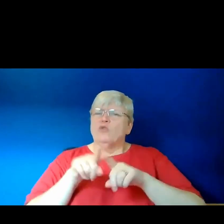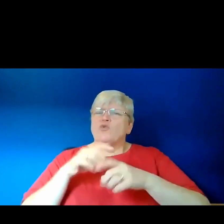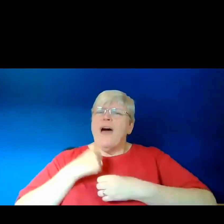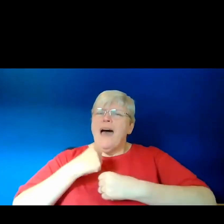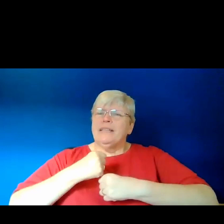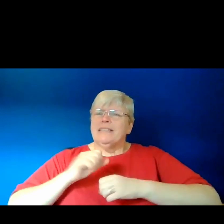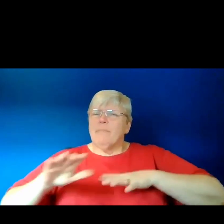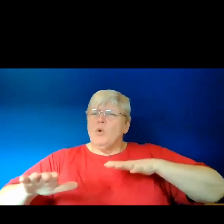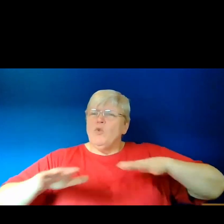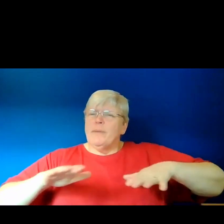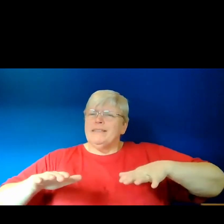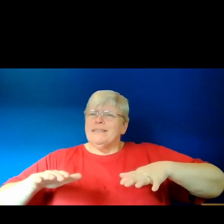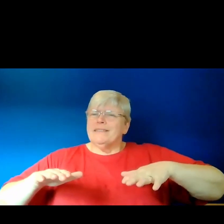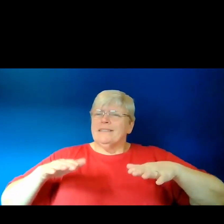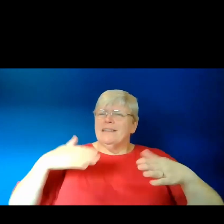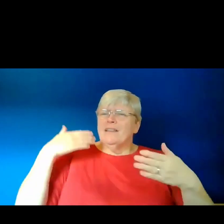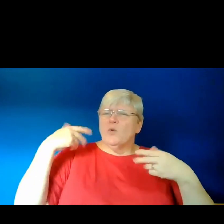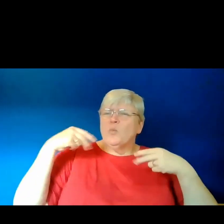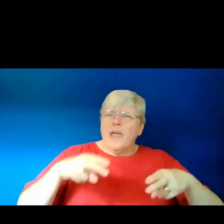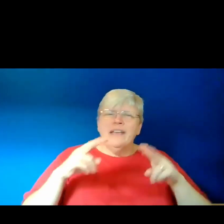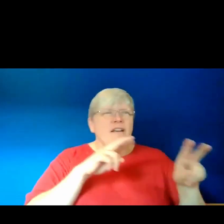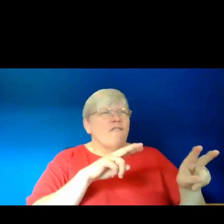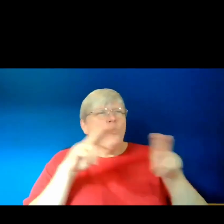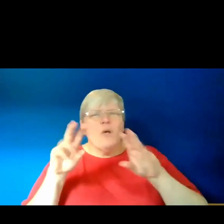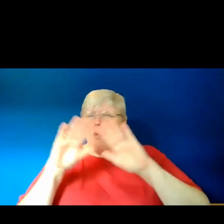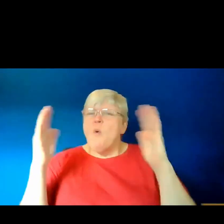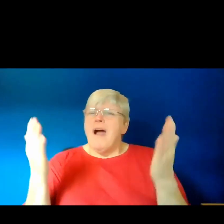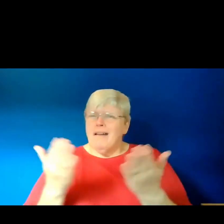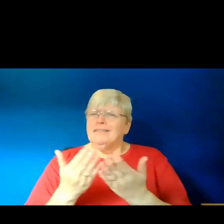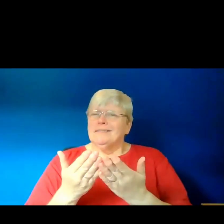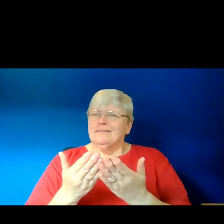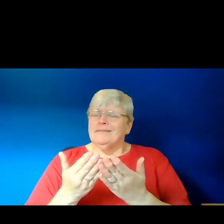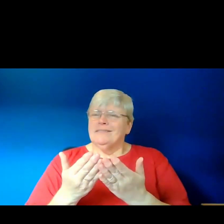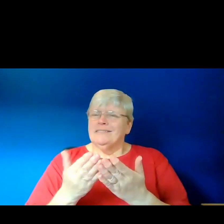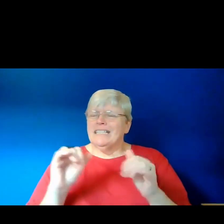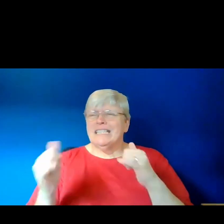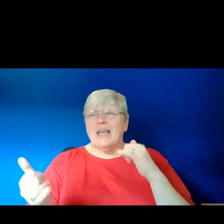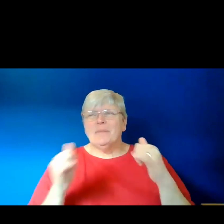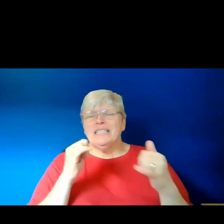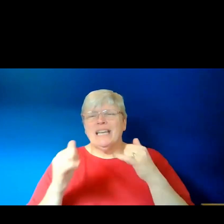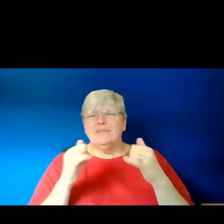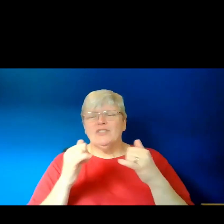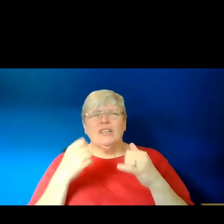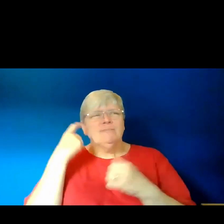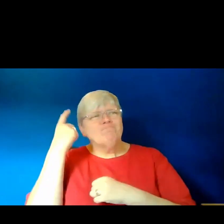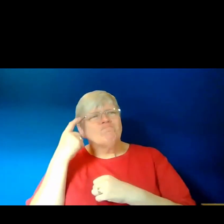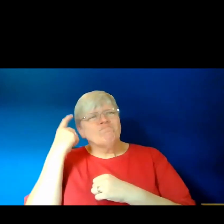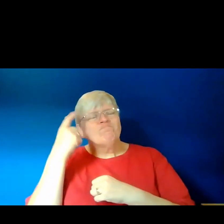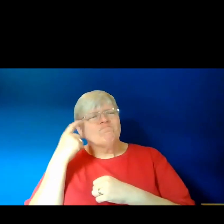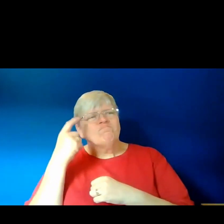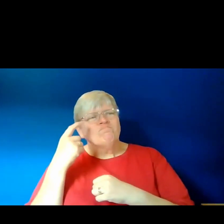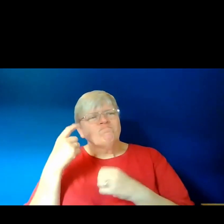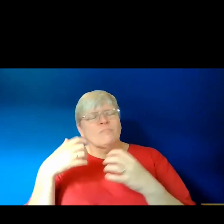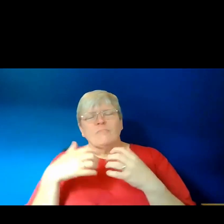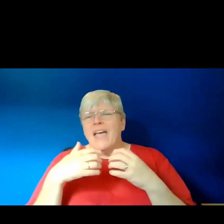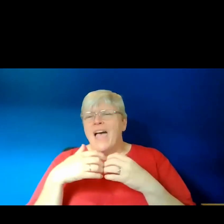movements and mannerisms and ways of looking at the world. And so you can sometimes kind of speculate, speculate a lot about your